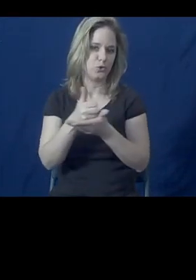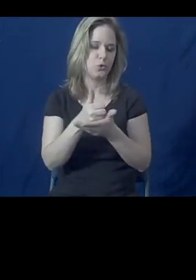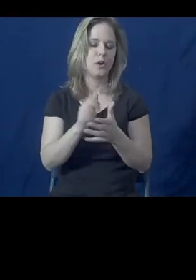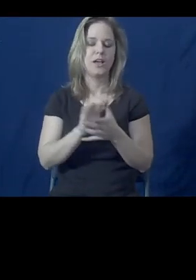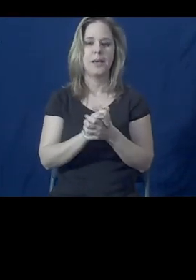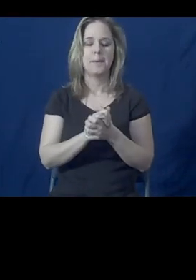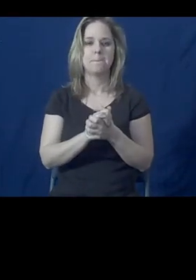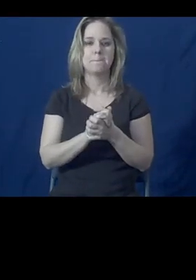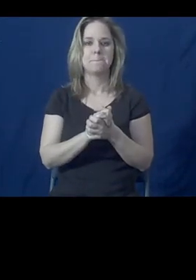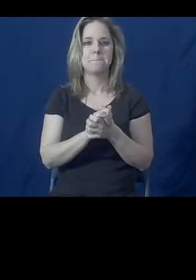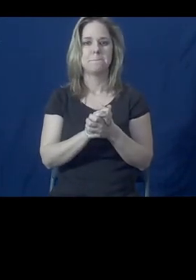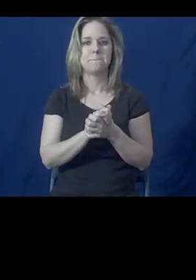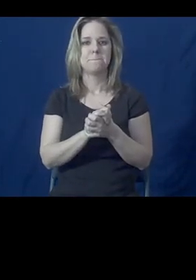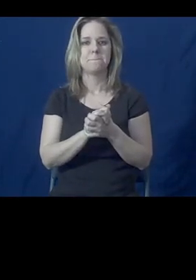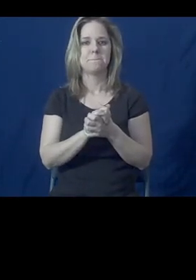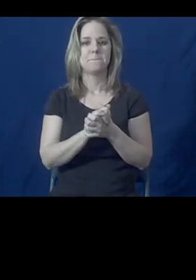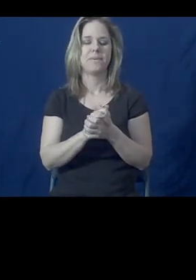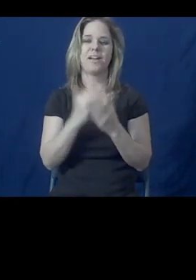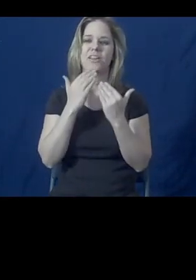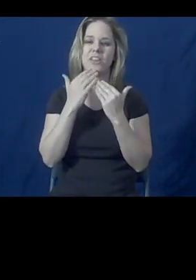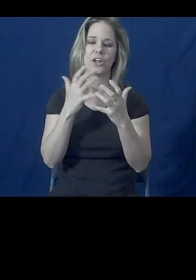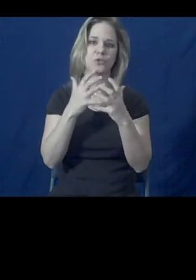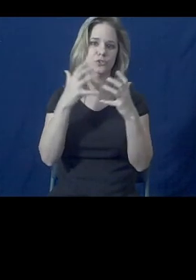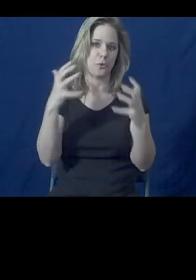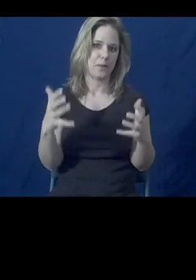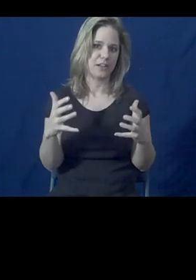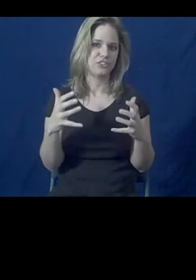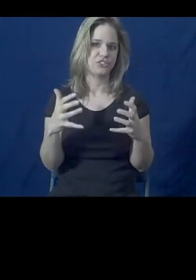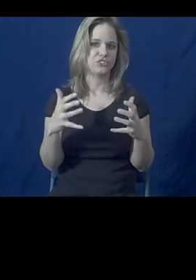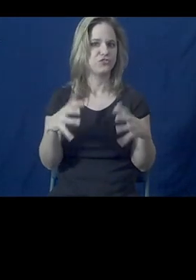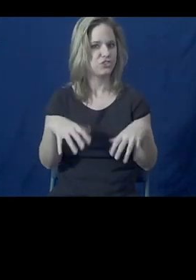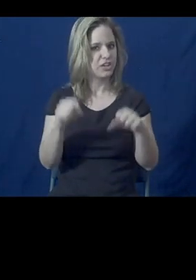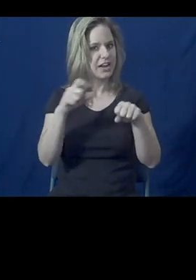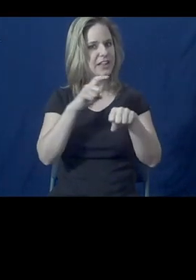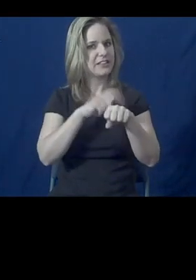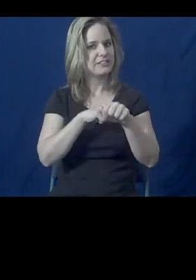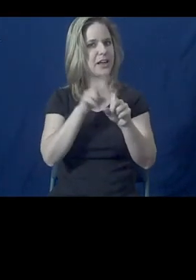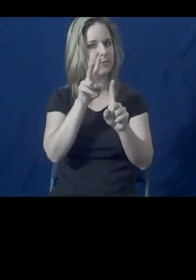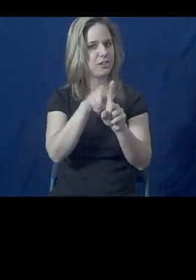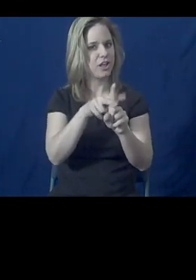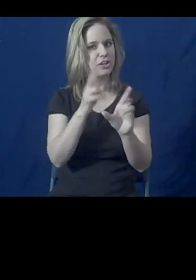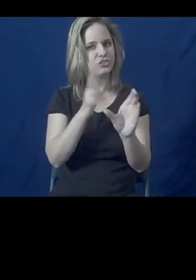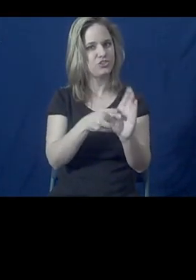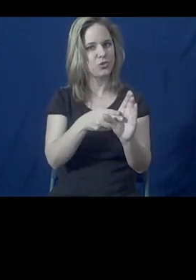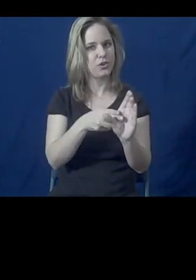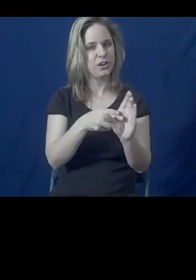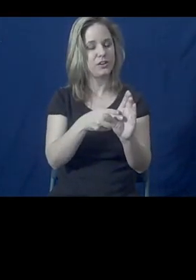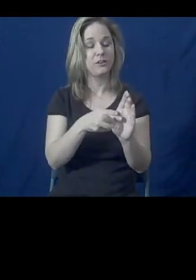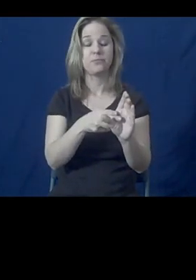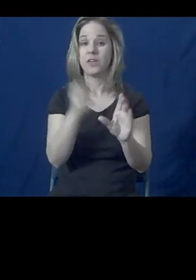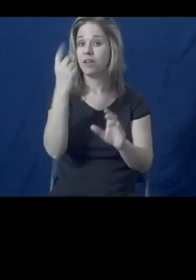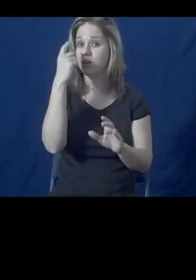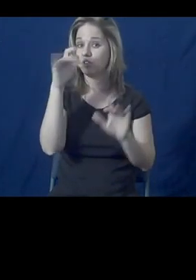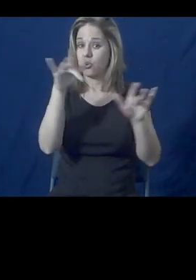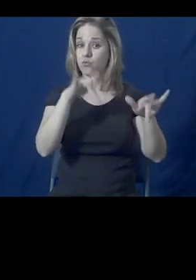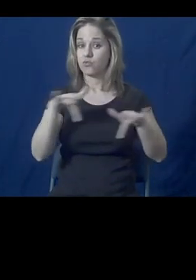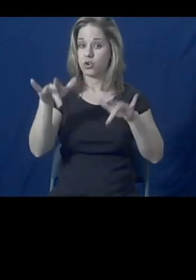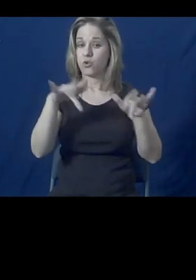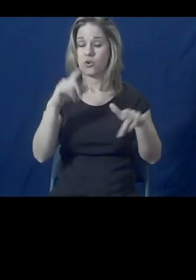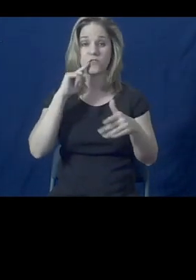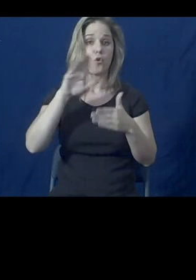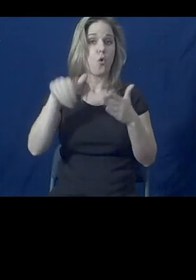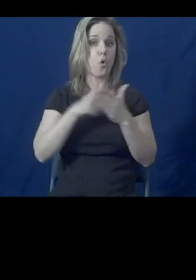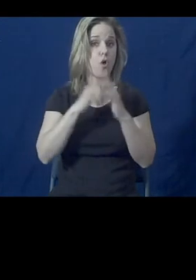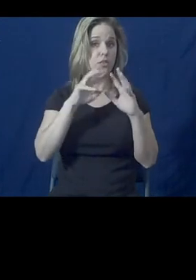And thank you so much for taking the time to log on and to join us. Recordings of all of our sessions will be online